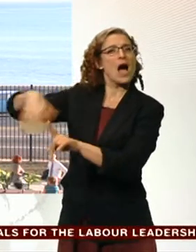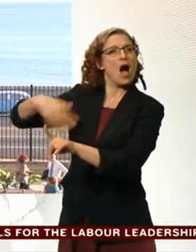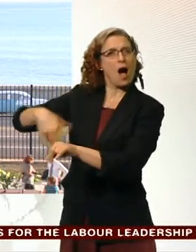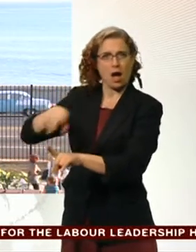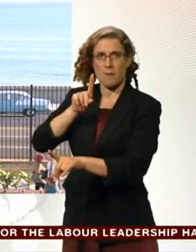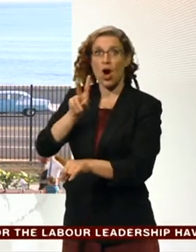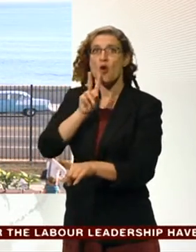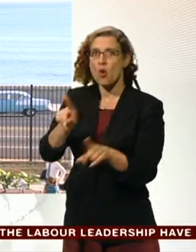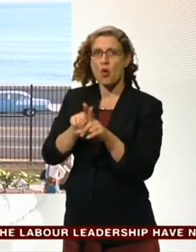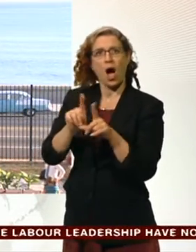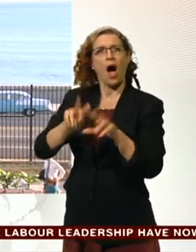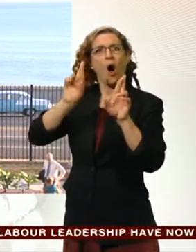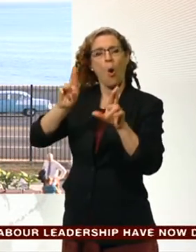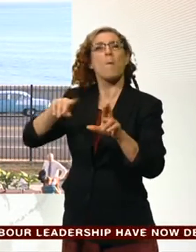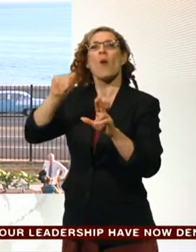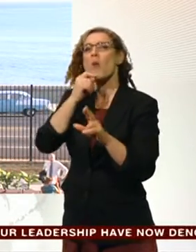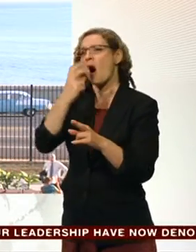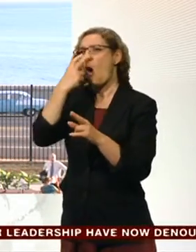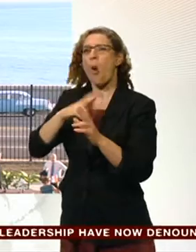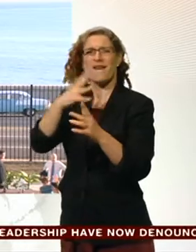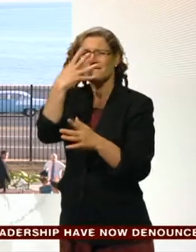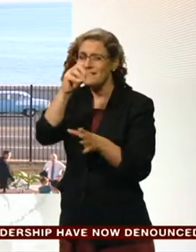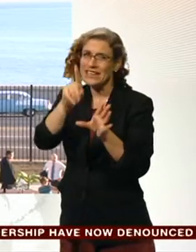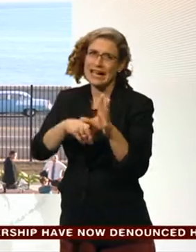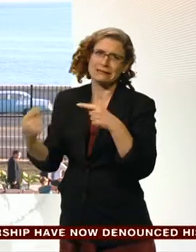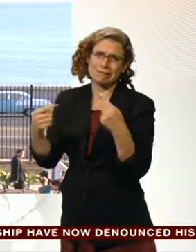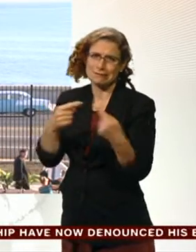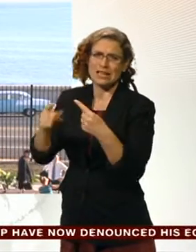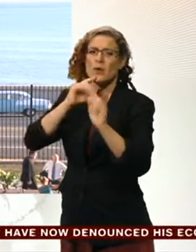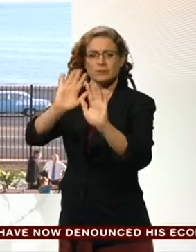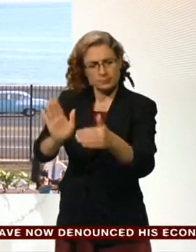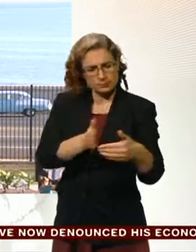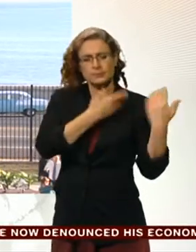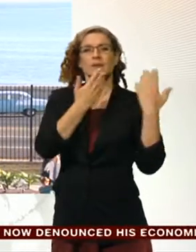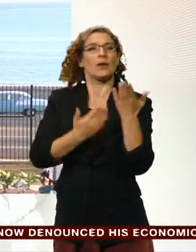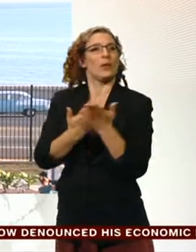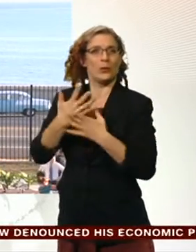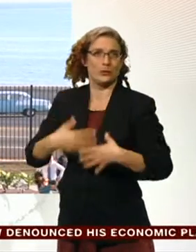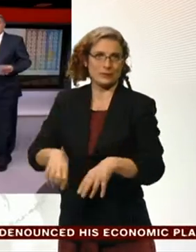begins to turn the page on what is five decades of hostility. Will, thank you very much.